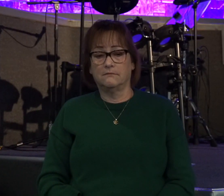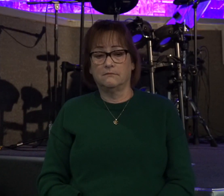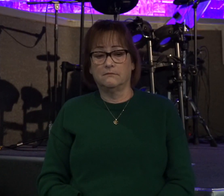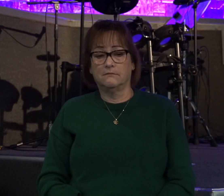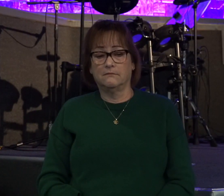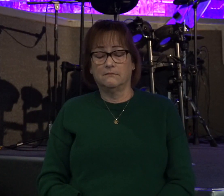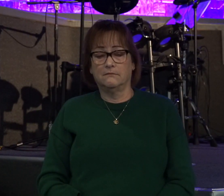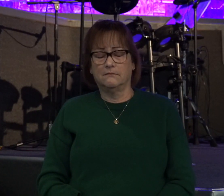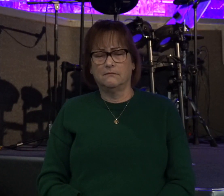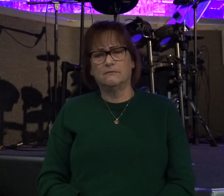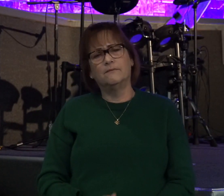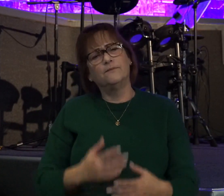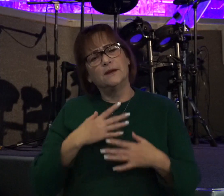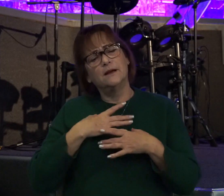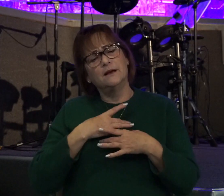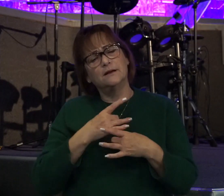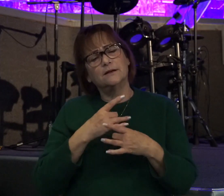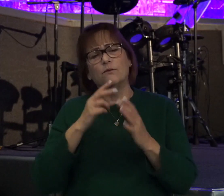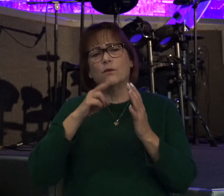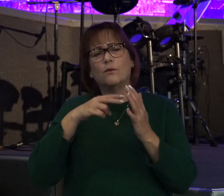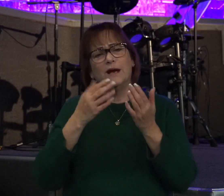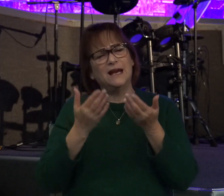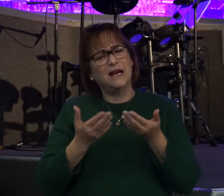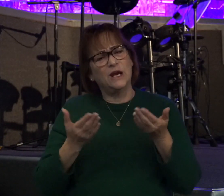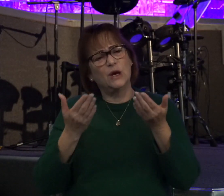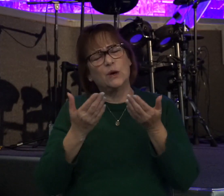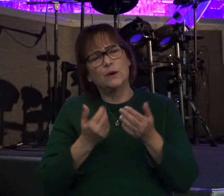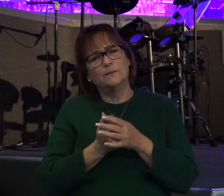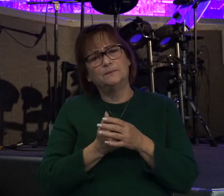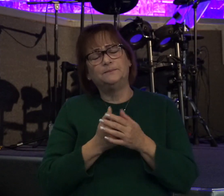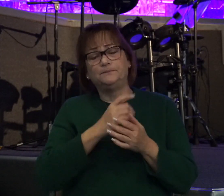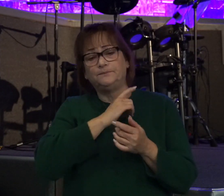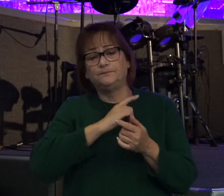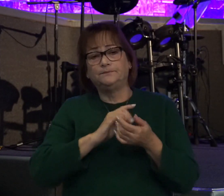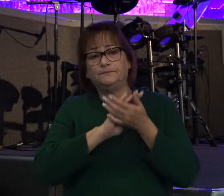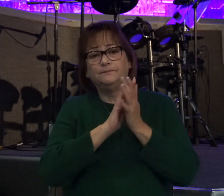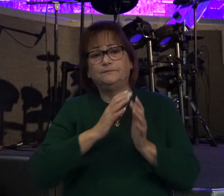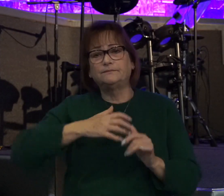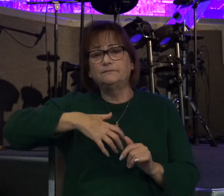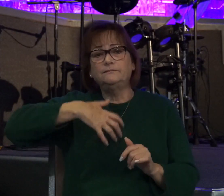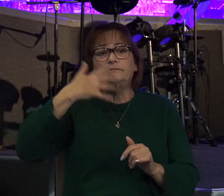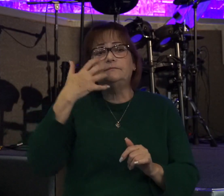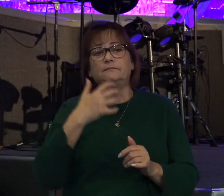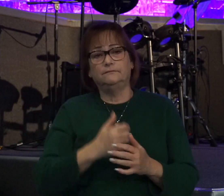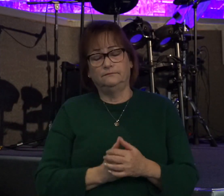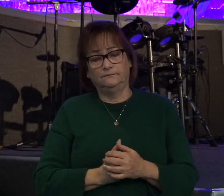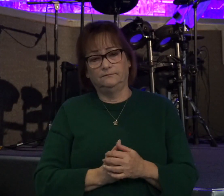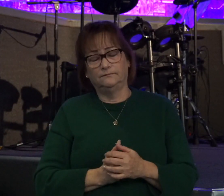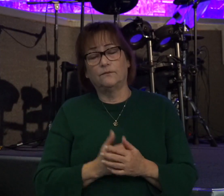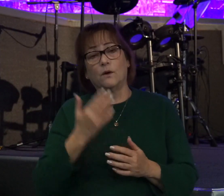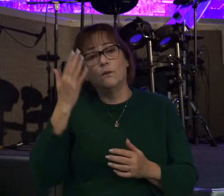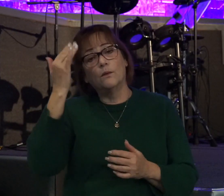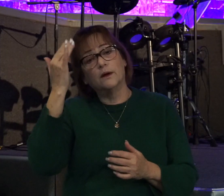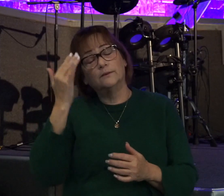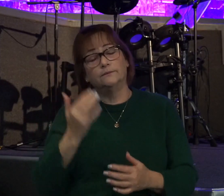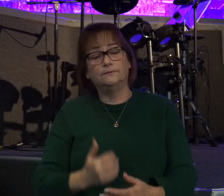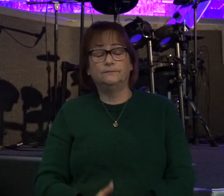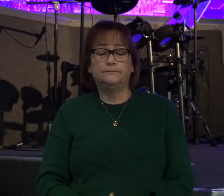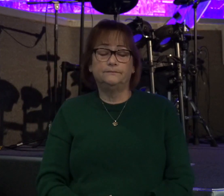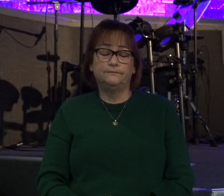Isn't it interesting what we read here? David became angry. Why? Some people